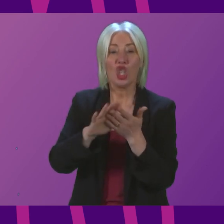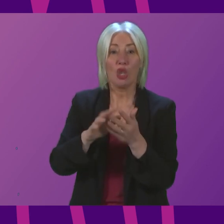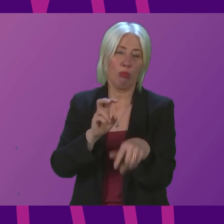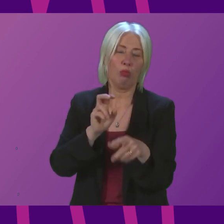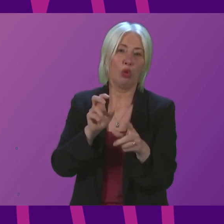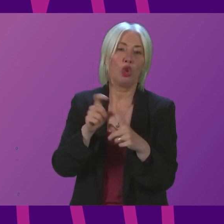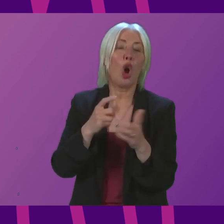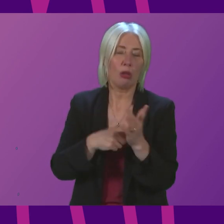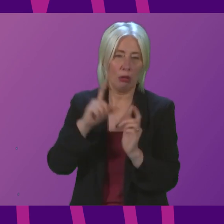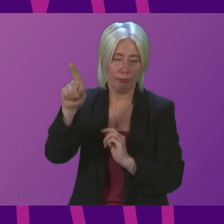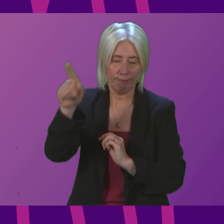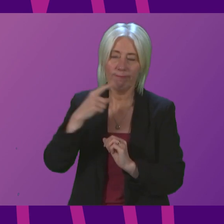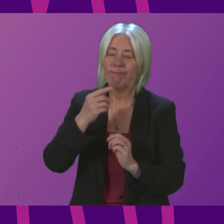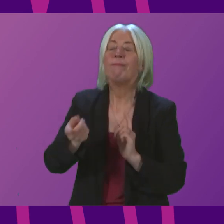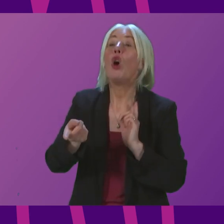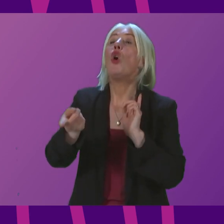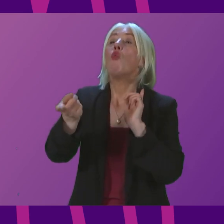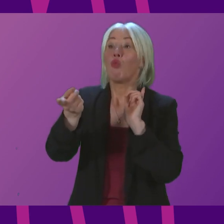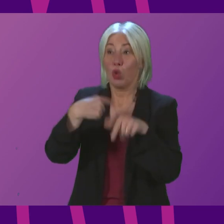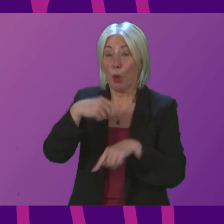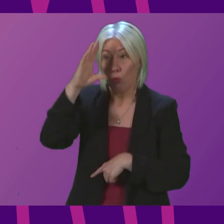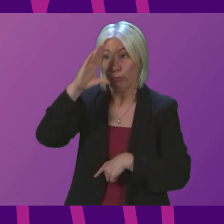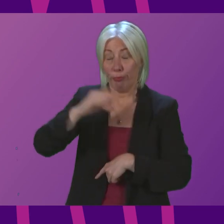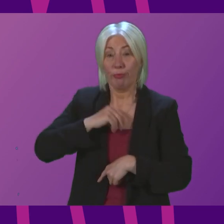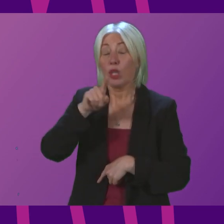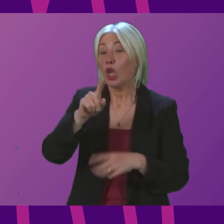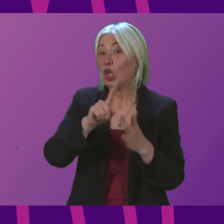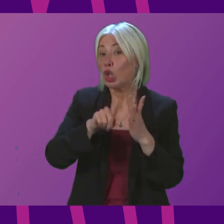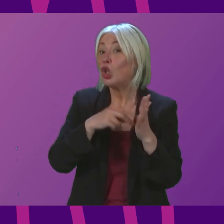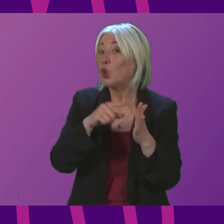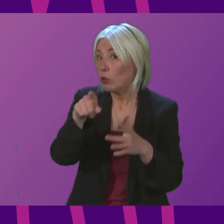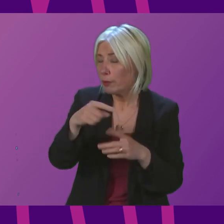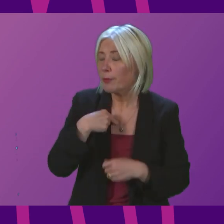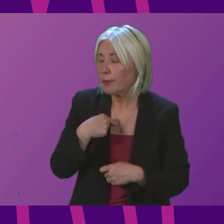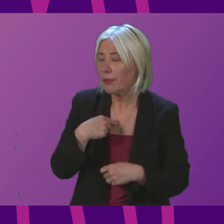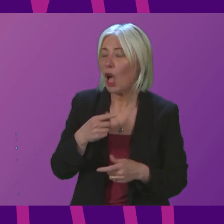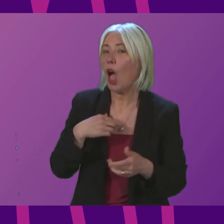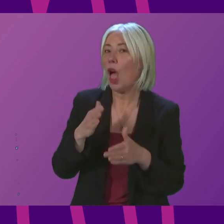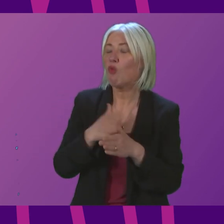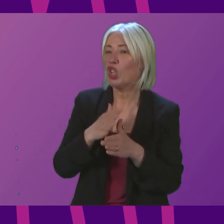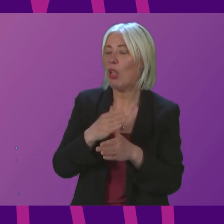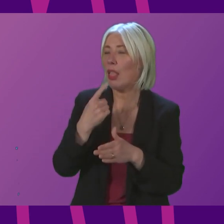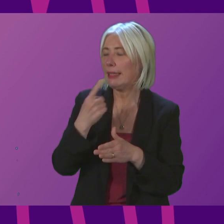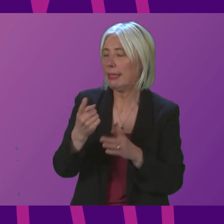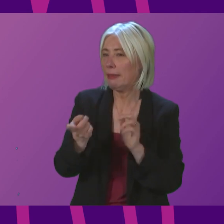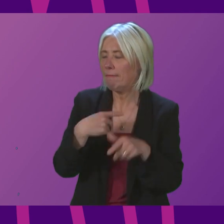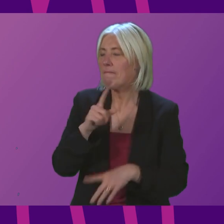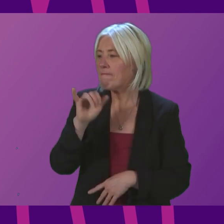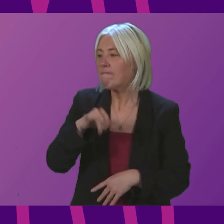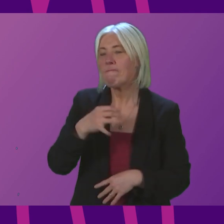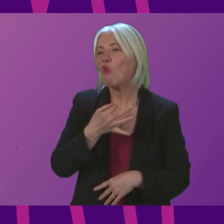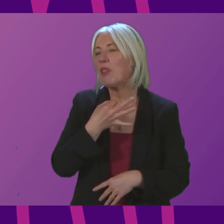and ministers will give a response in June. And the point I made in my original answer about the risk